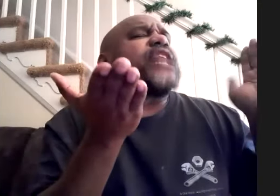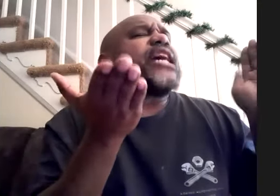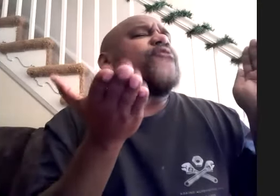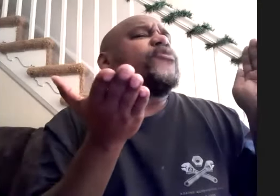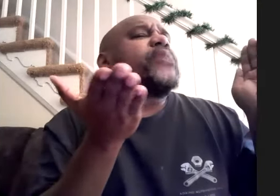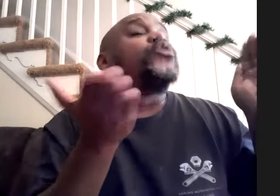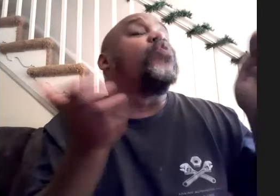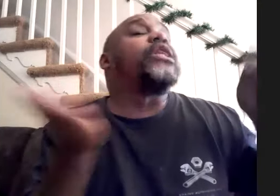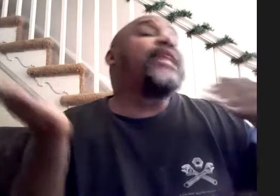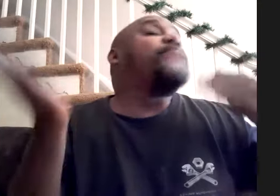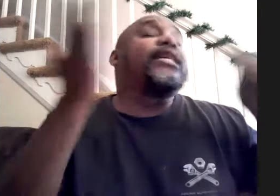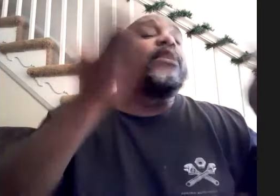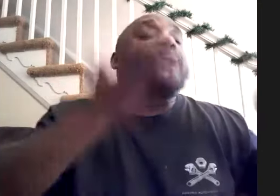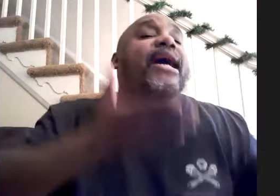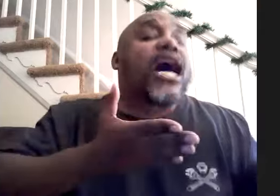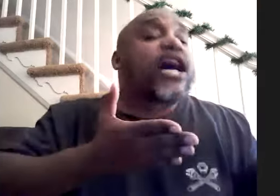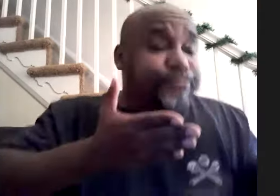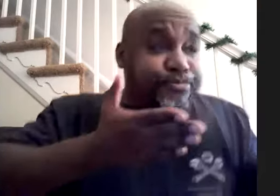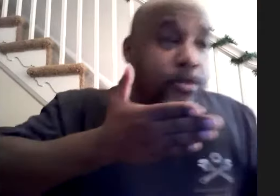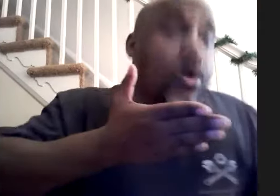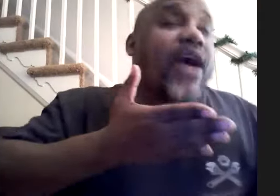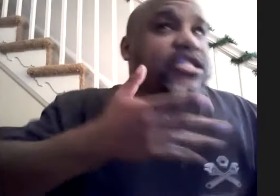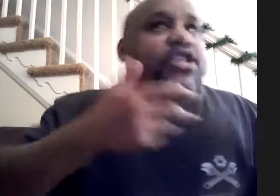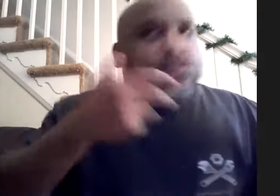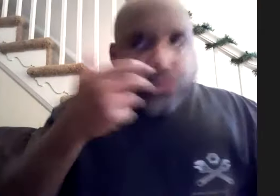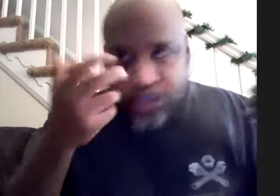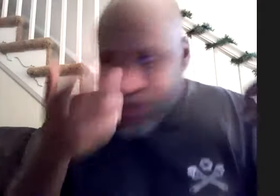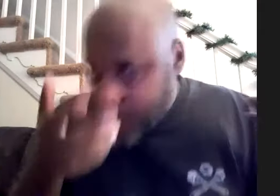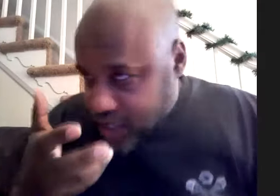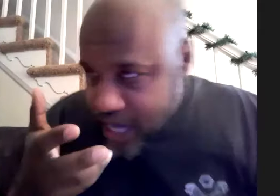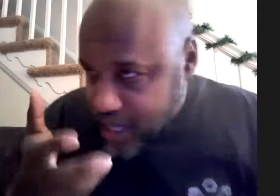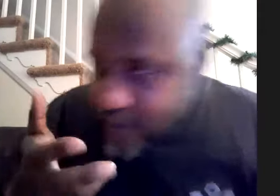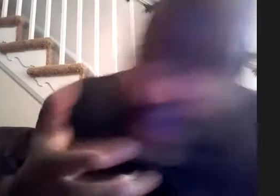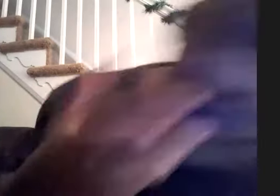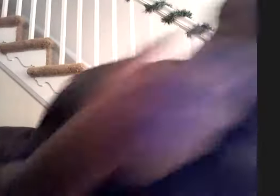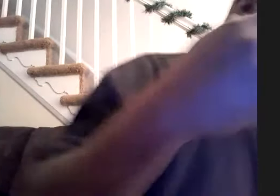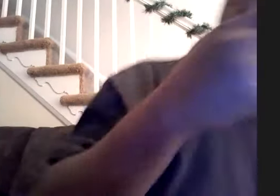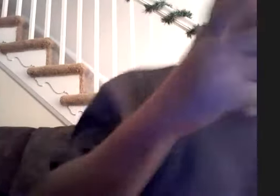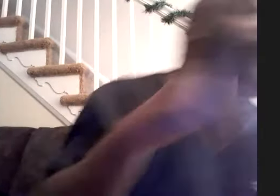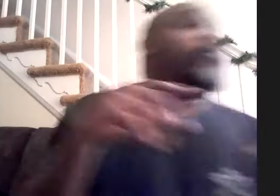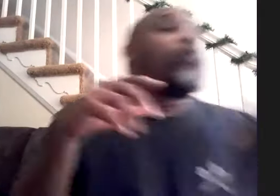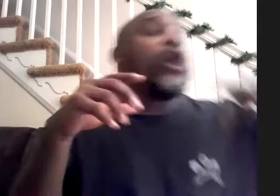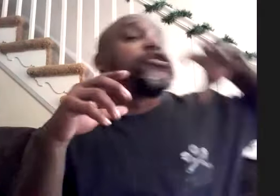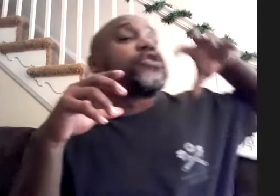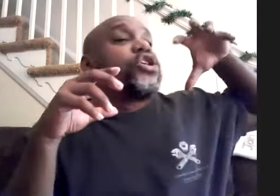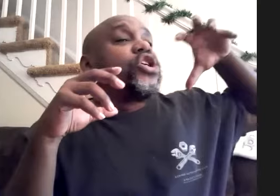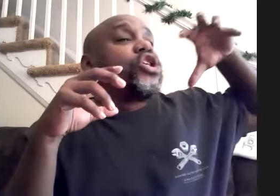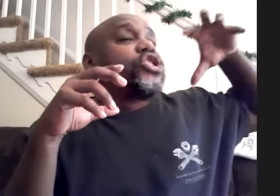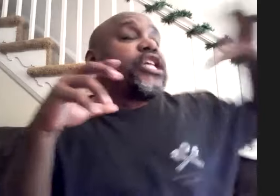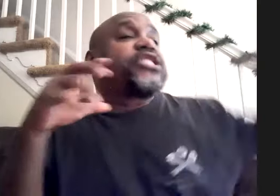i got from him was what led me in the man guide well actually there's two reasons i ended up in man guide actually one of them was to get a chance